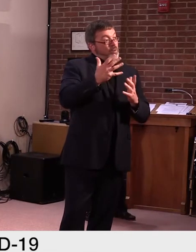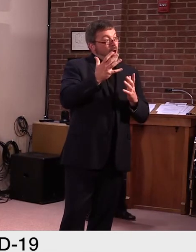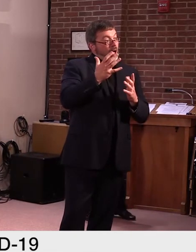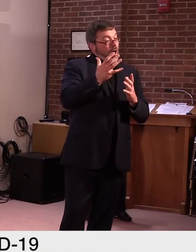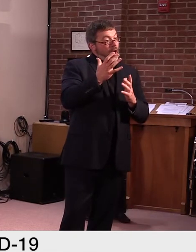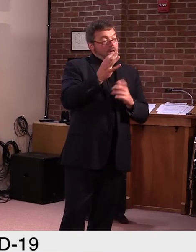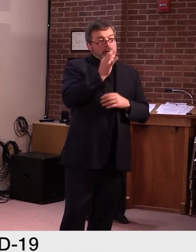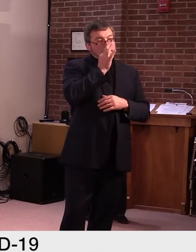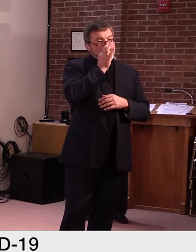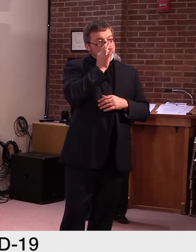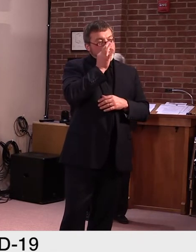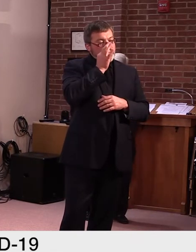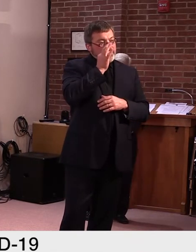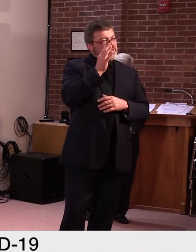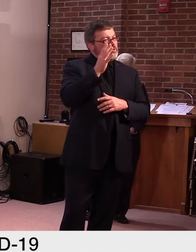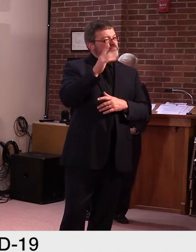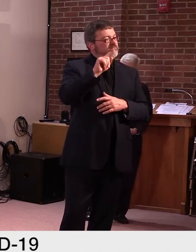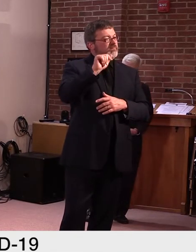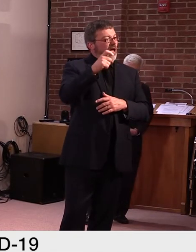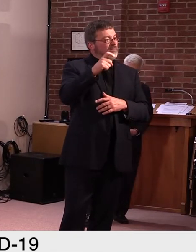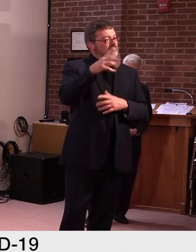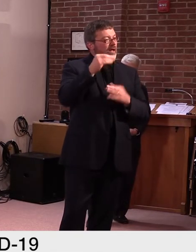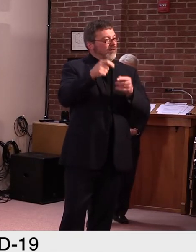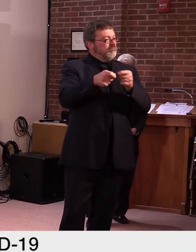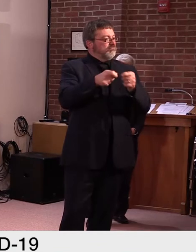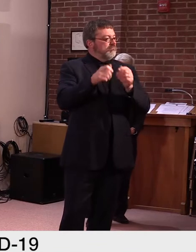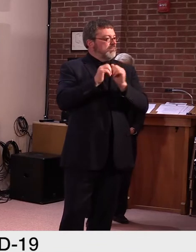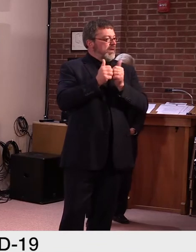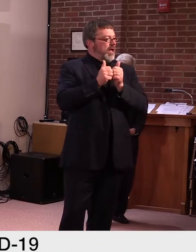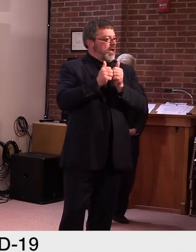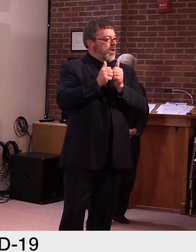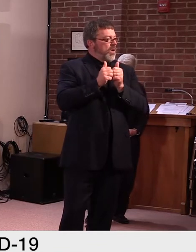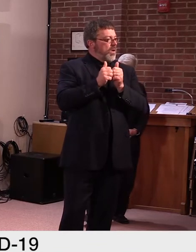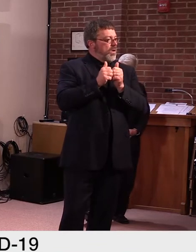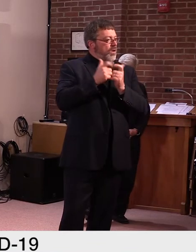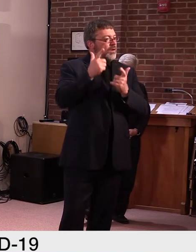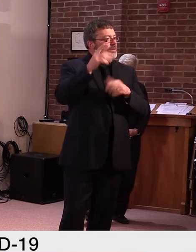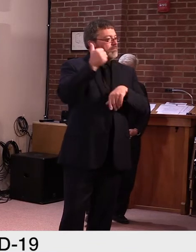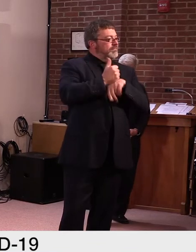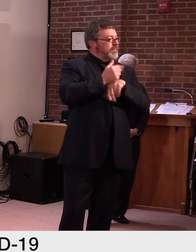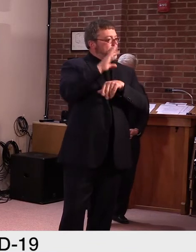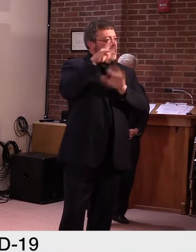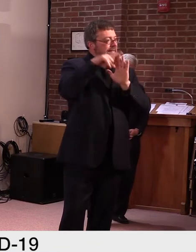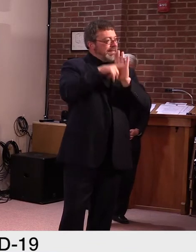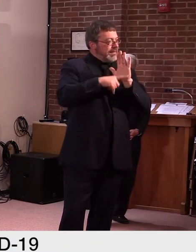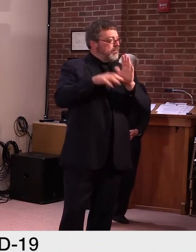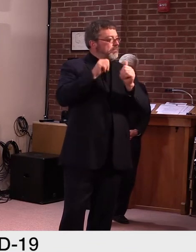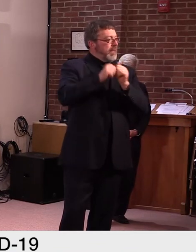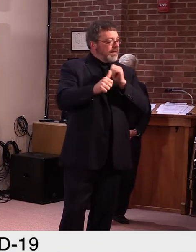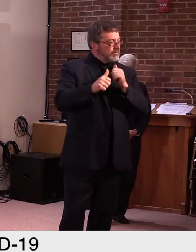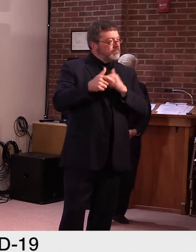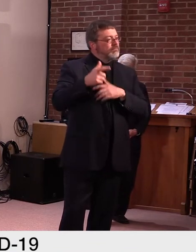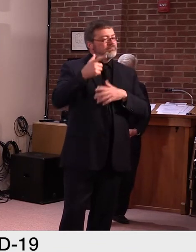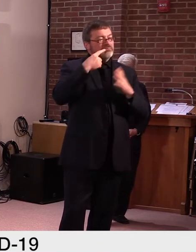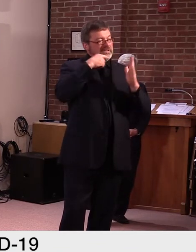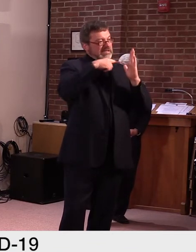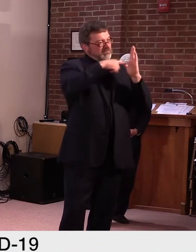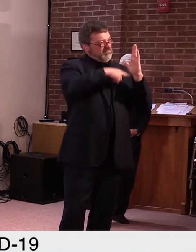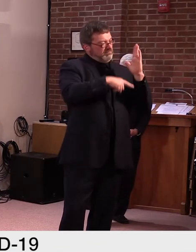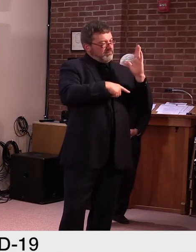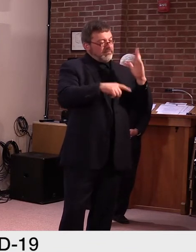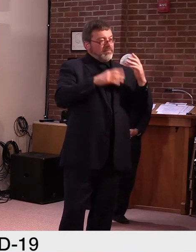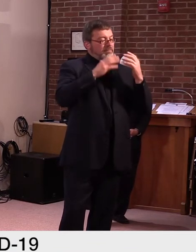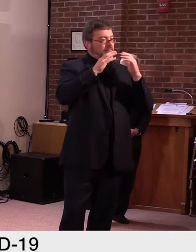many of the provisions you've asked for, like provisions for towns, investments, in drug prevention, education measures,